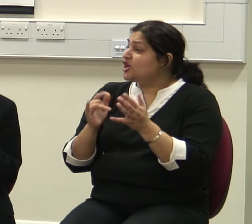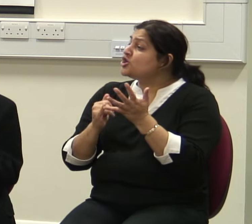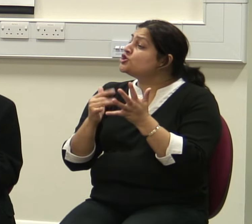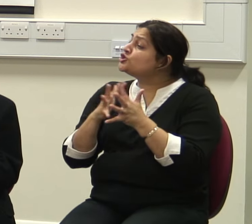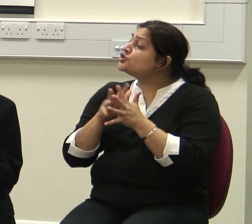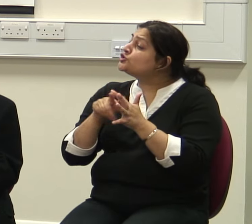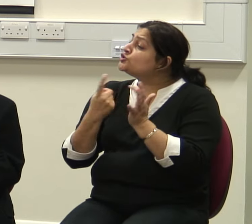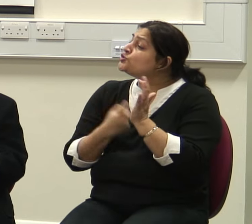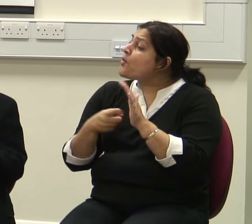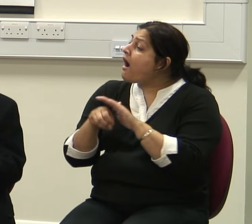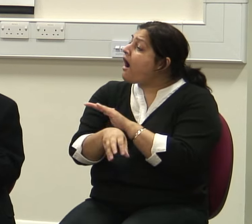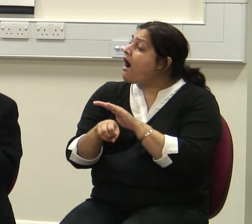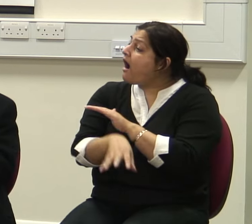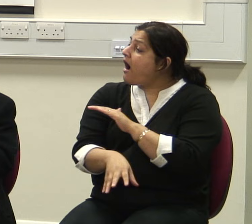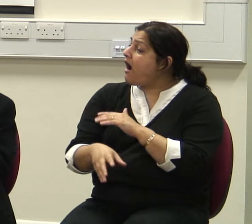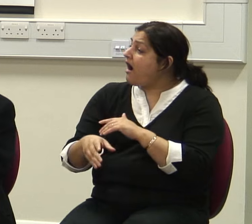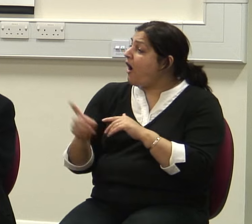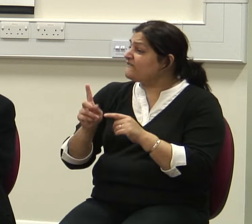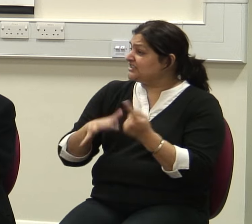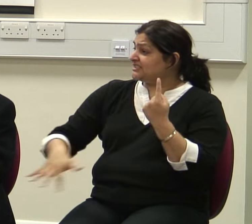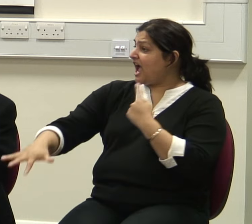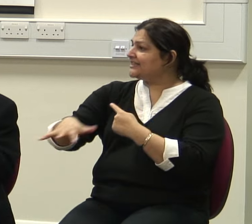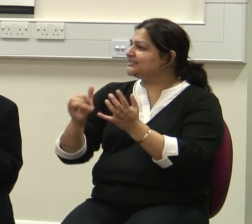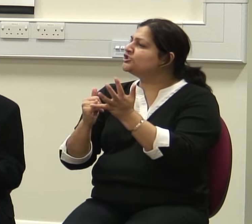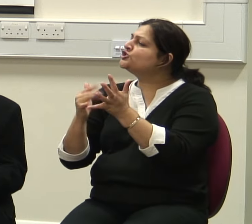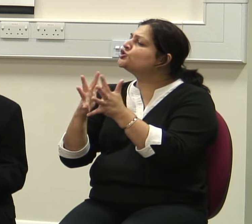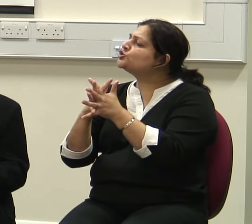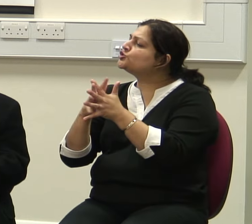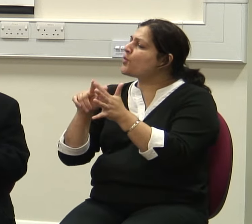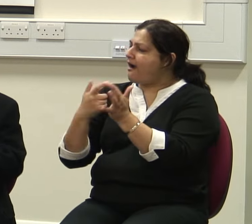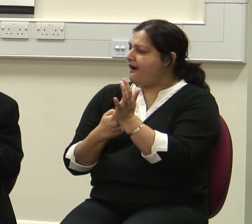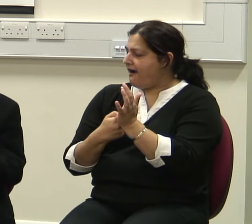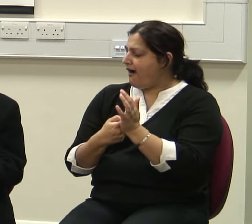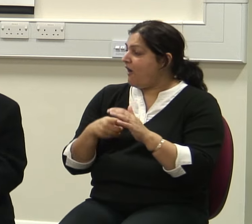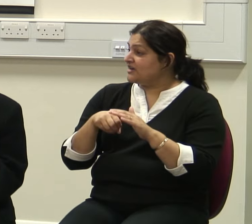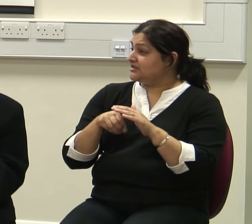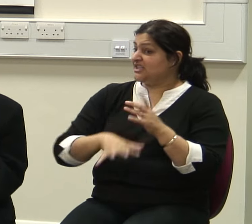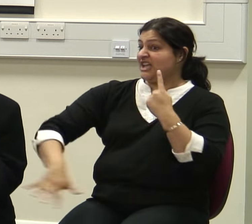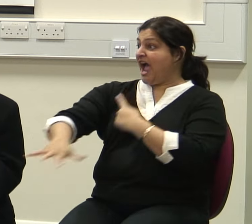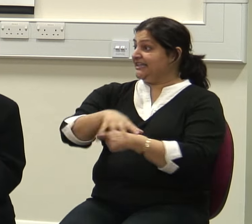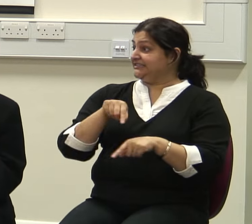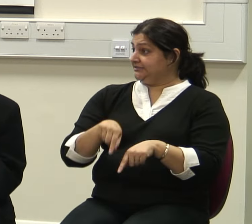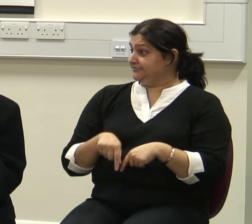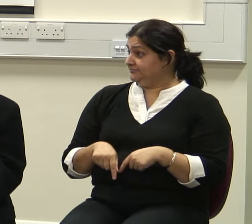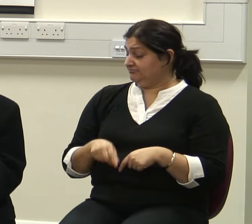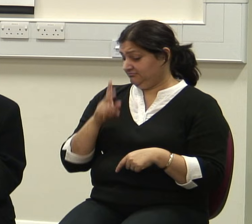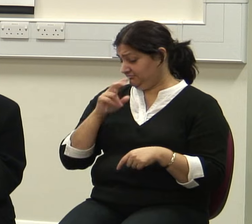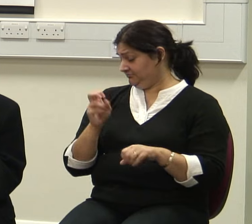That expresses this idea. It deals with a subject and with people that most doctors don't want to deal with.